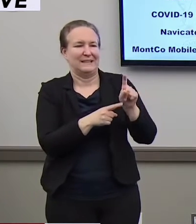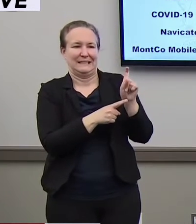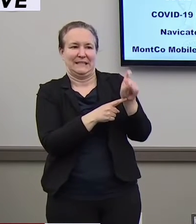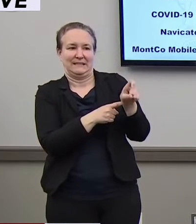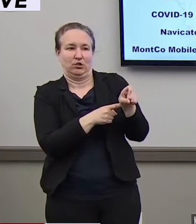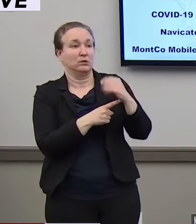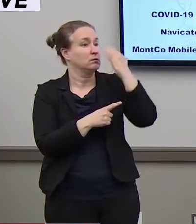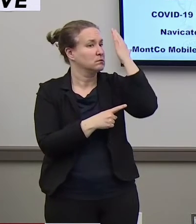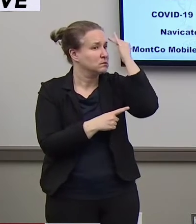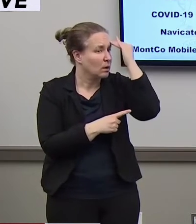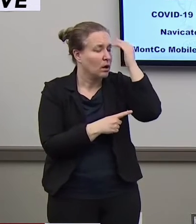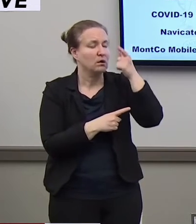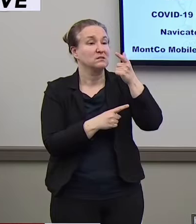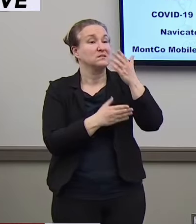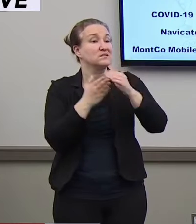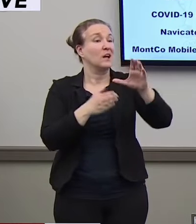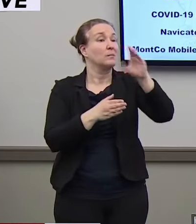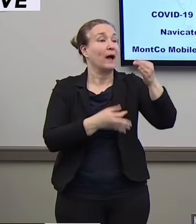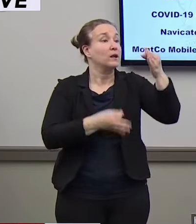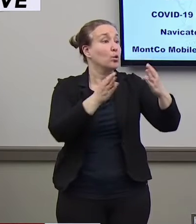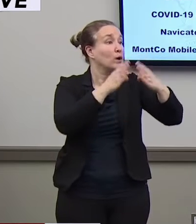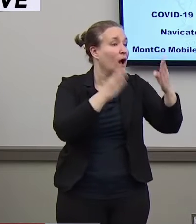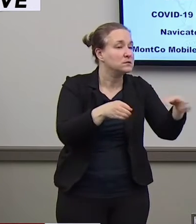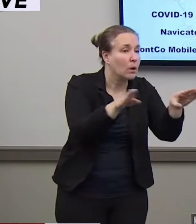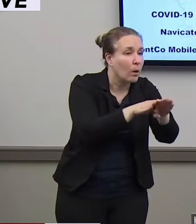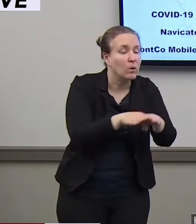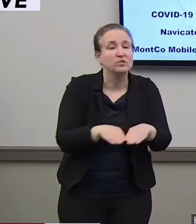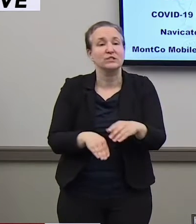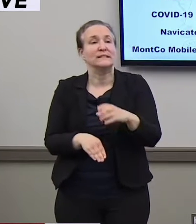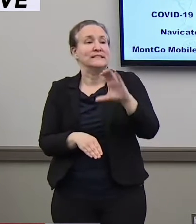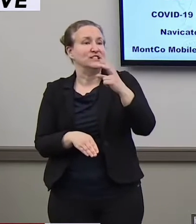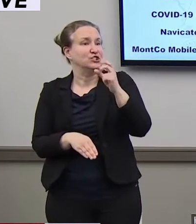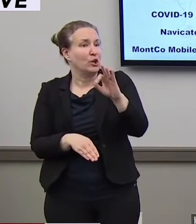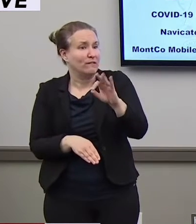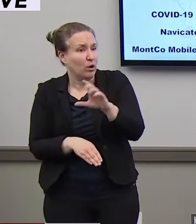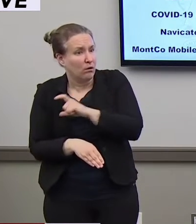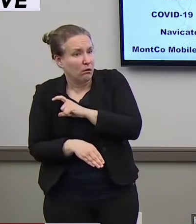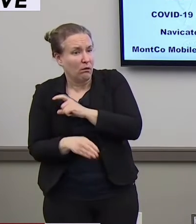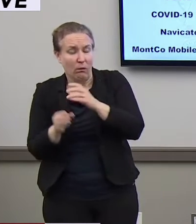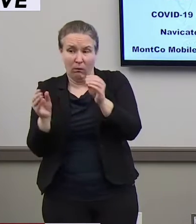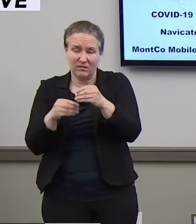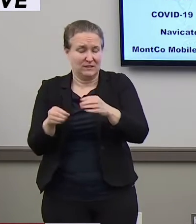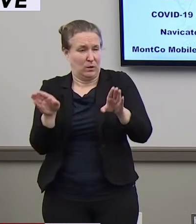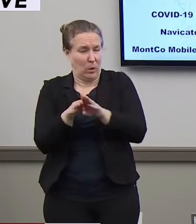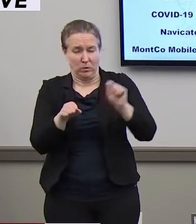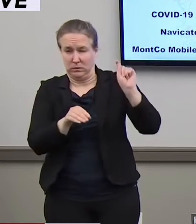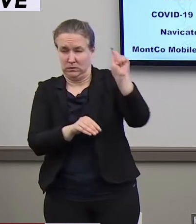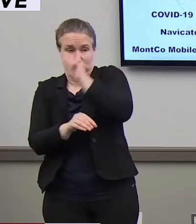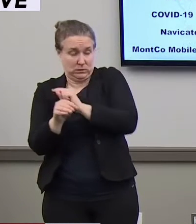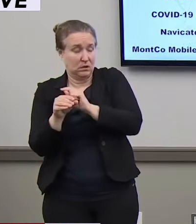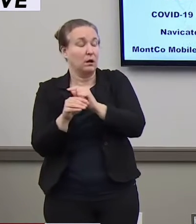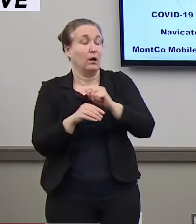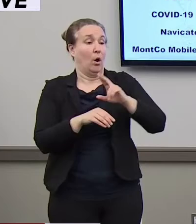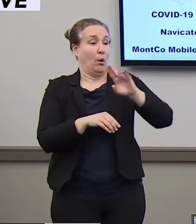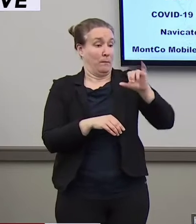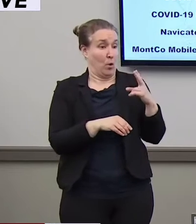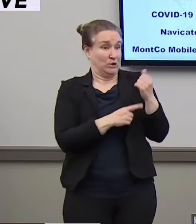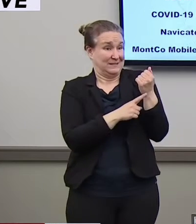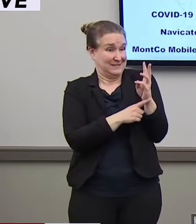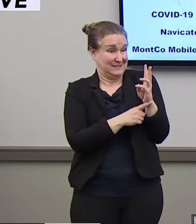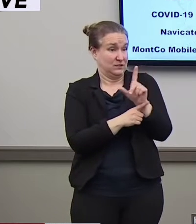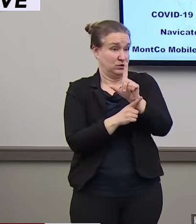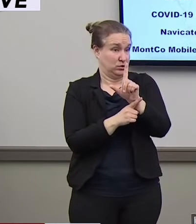due to the closure of some county courthouses and sheriff offices across the Commonwealth. On March 16th,